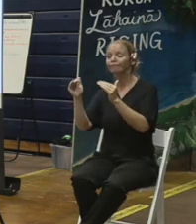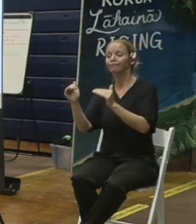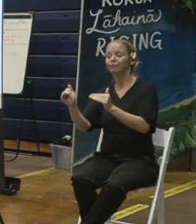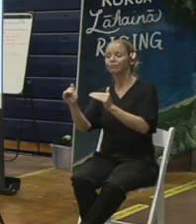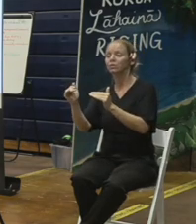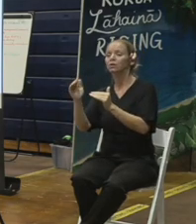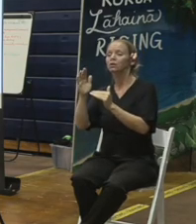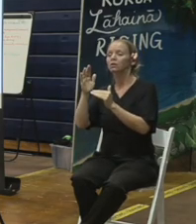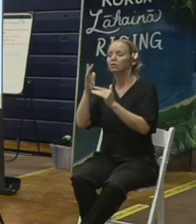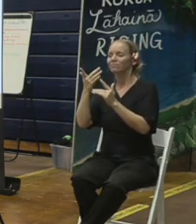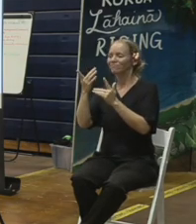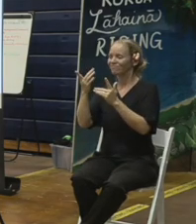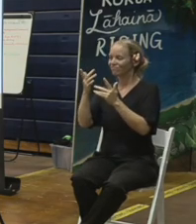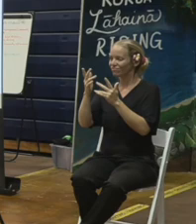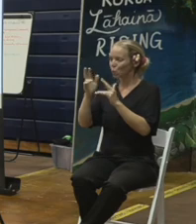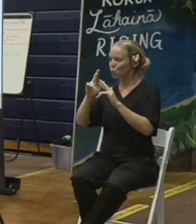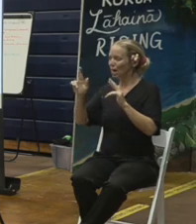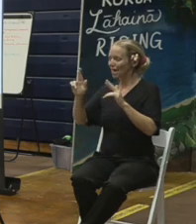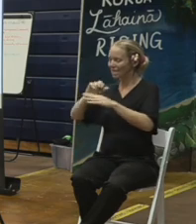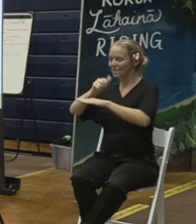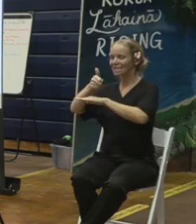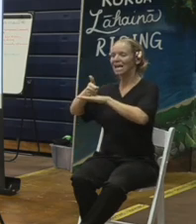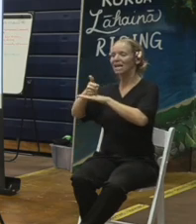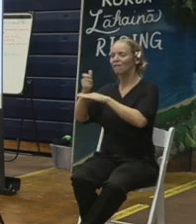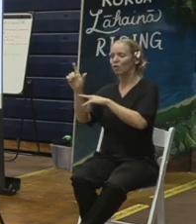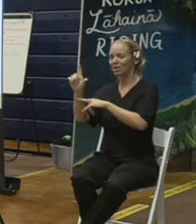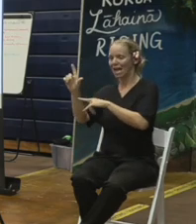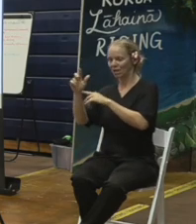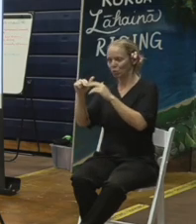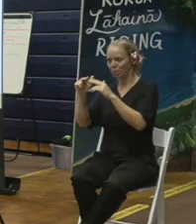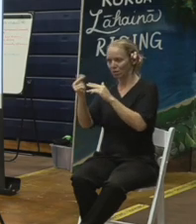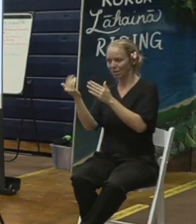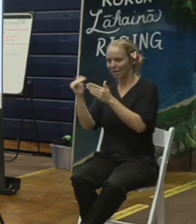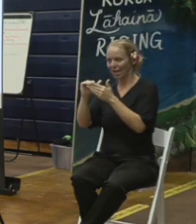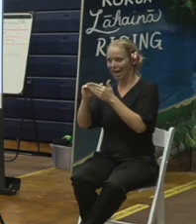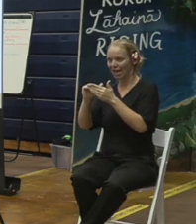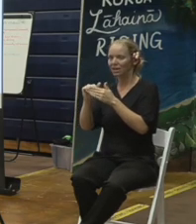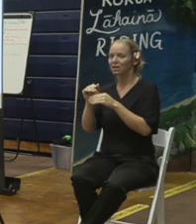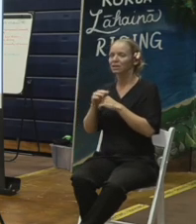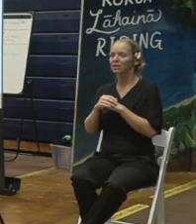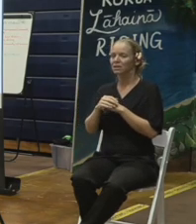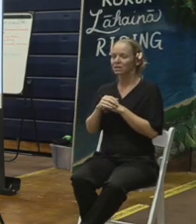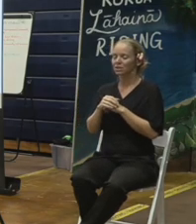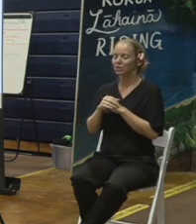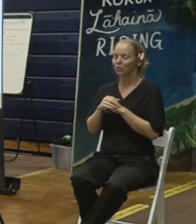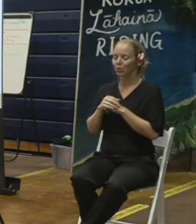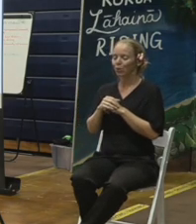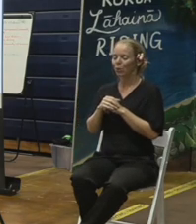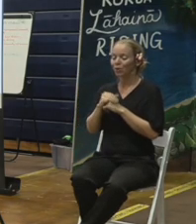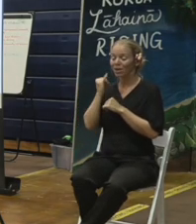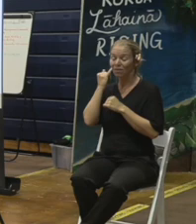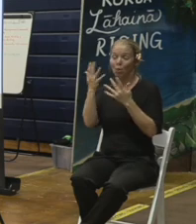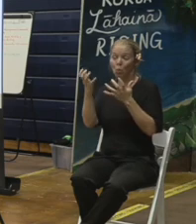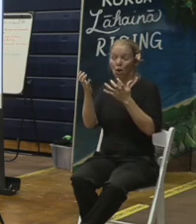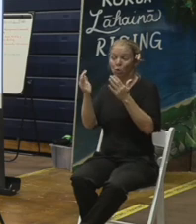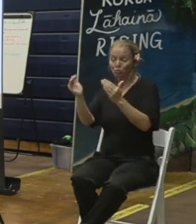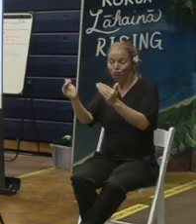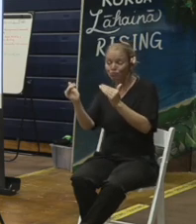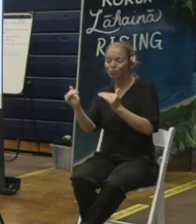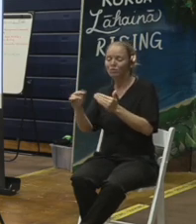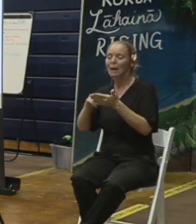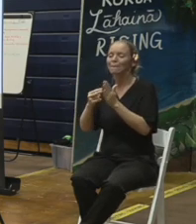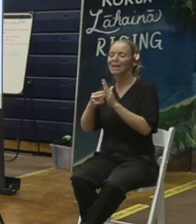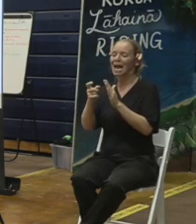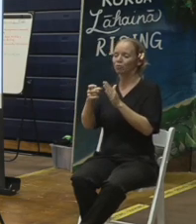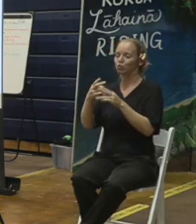Lahaina to rebuild. Certainly, there is an urgency there as well, so we want to work to do that as expeditiously as possible.